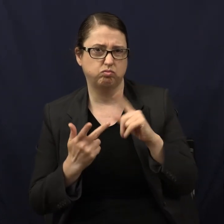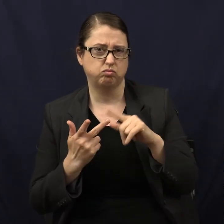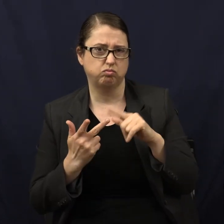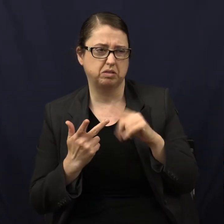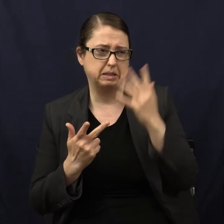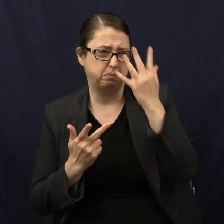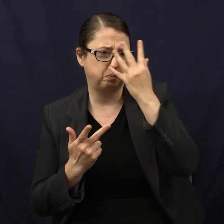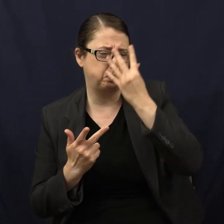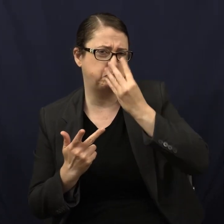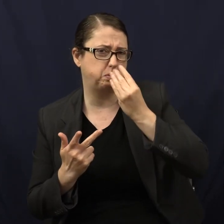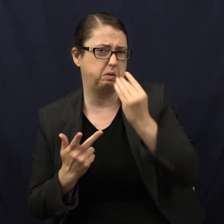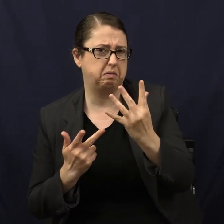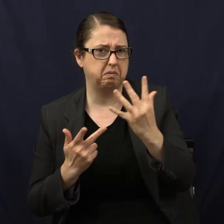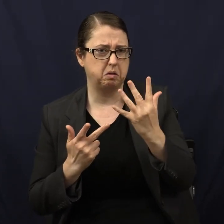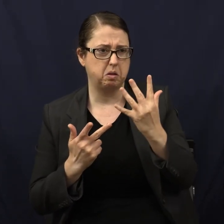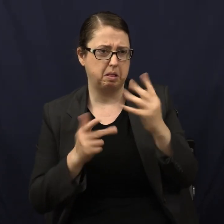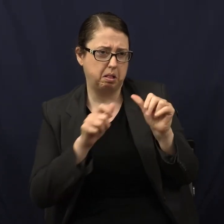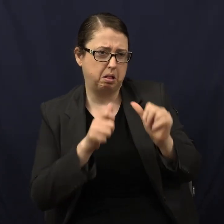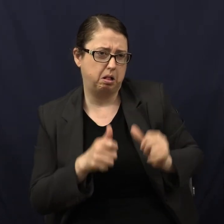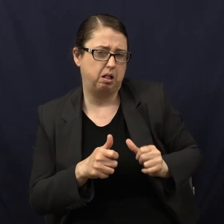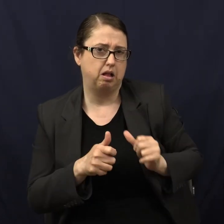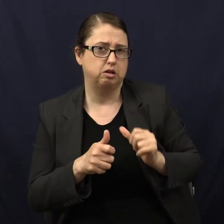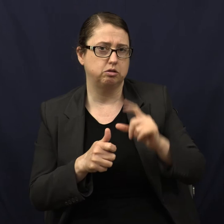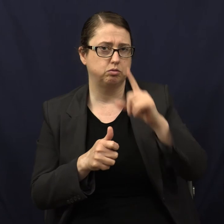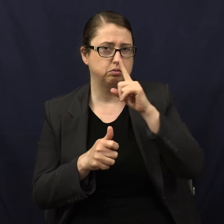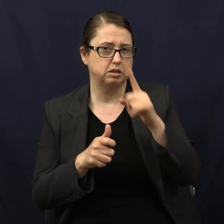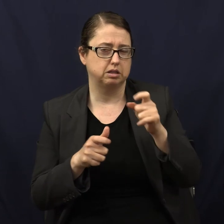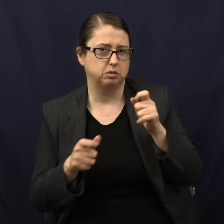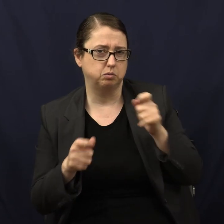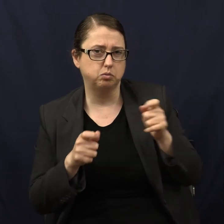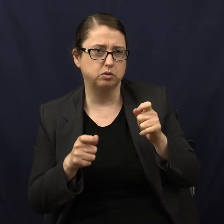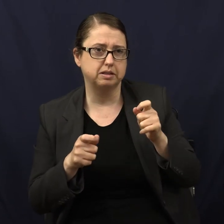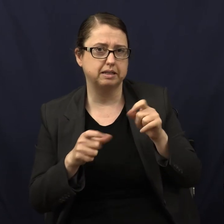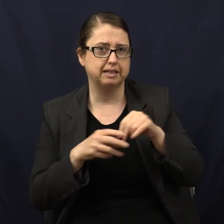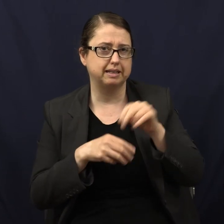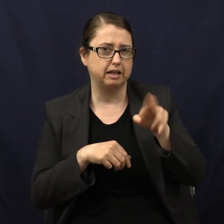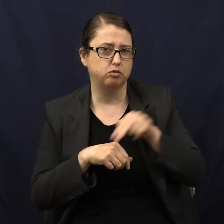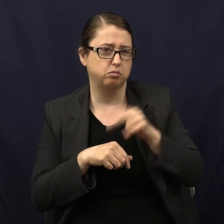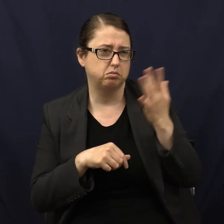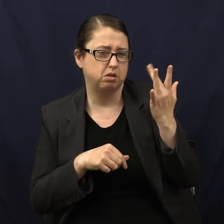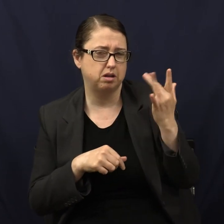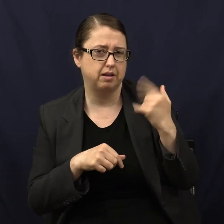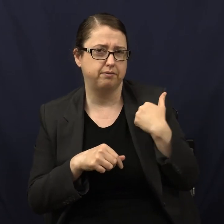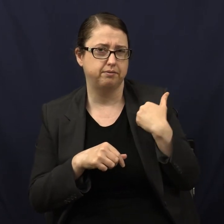beautiful symmetry, the Fibonacci series that rule in nature?